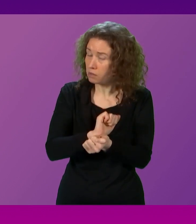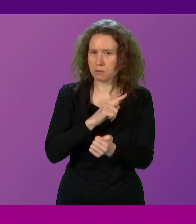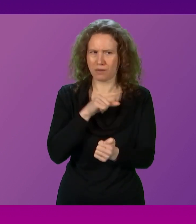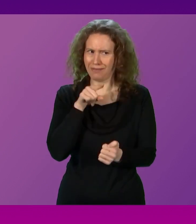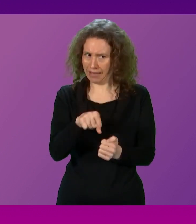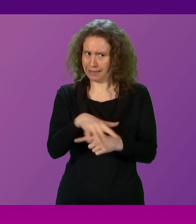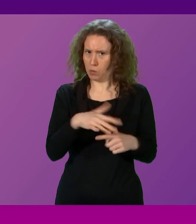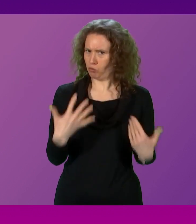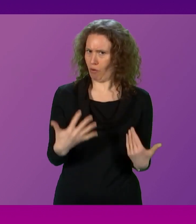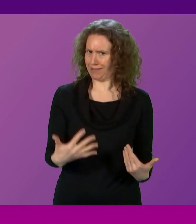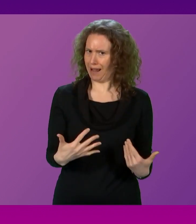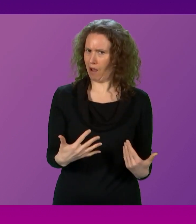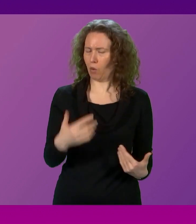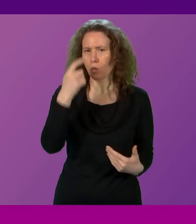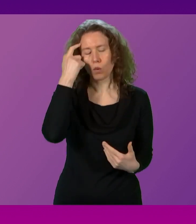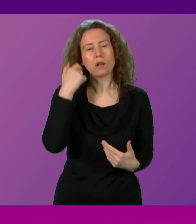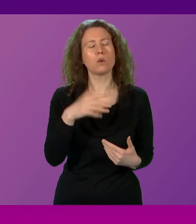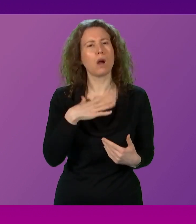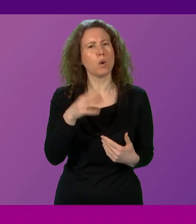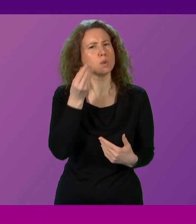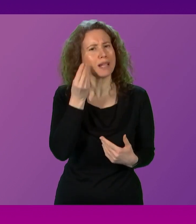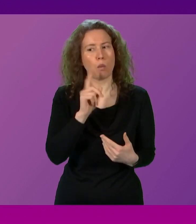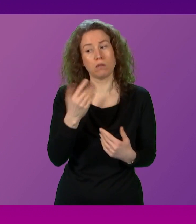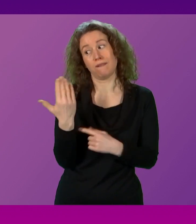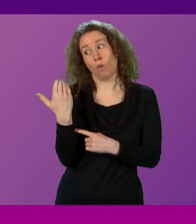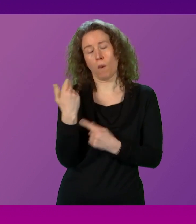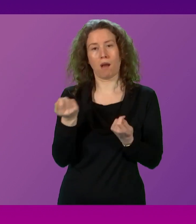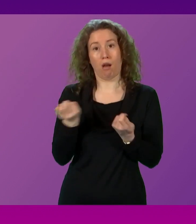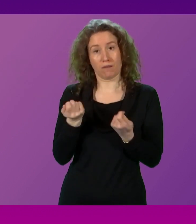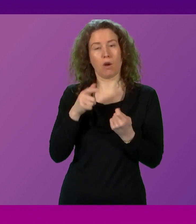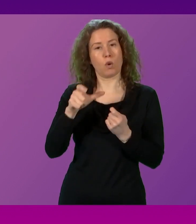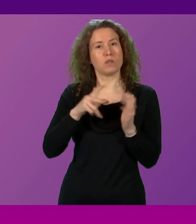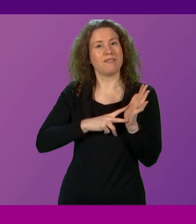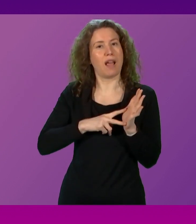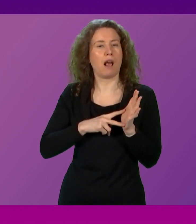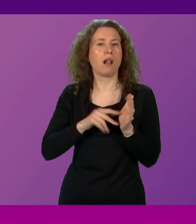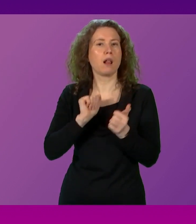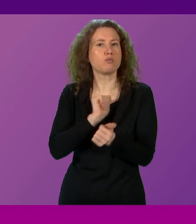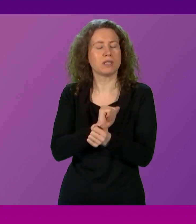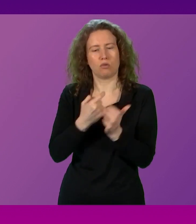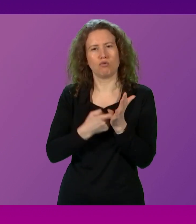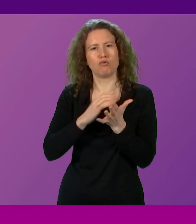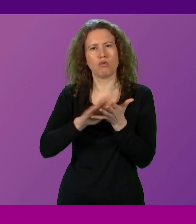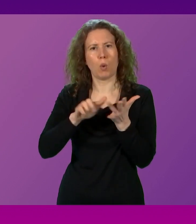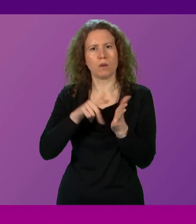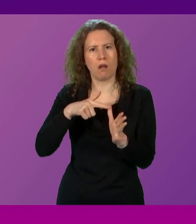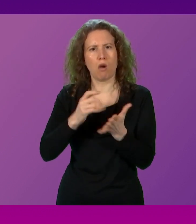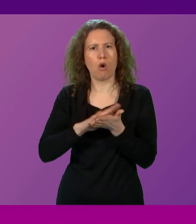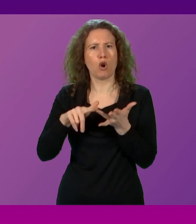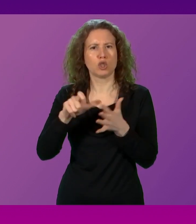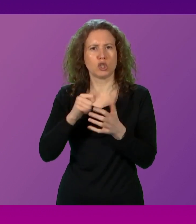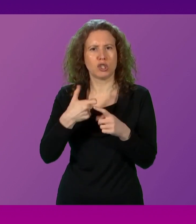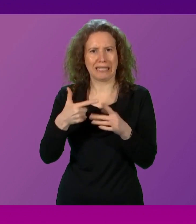that's the situation. And let's just hear what the former governor of Cortonvale Prison, Rona Hotchkiss, has said about this.